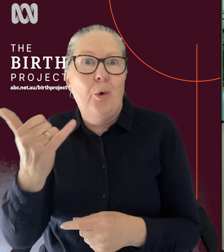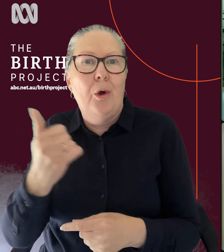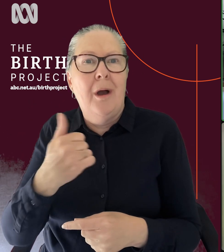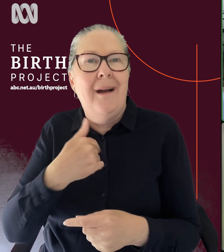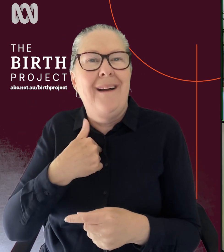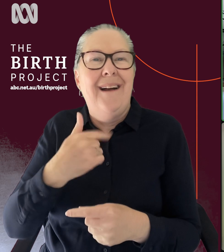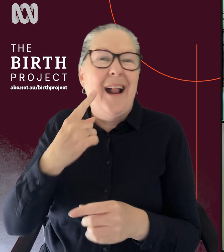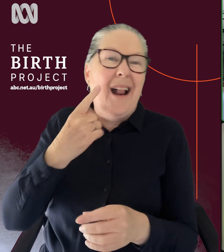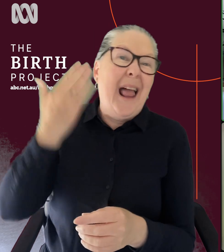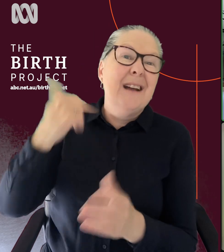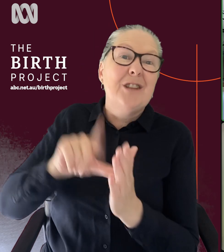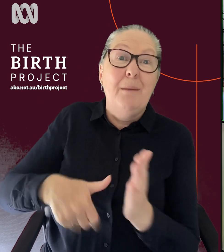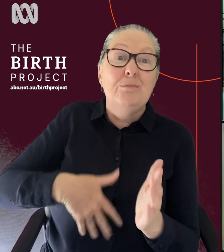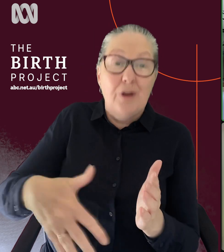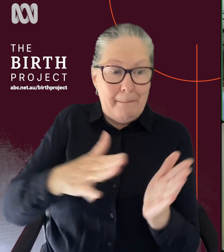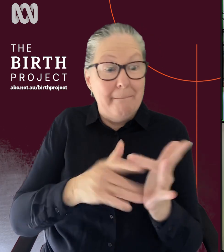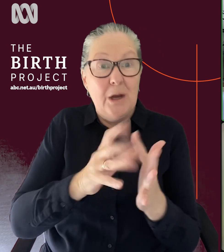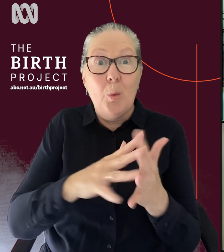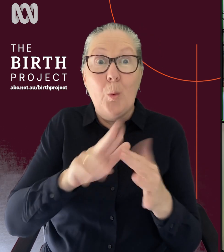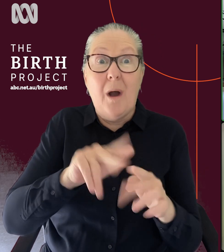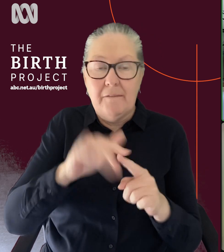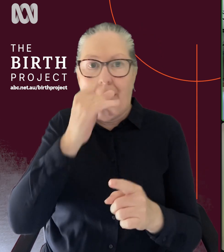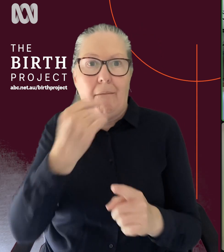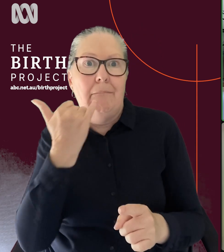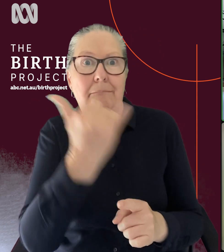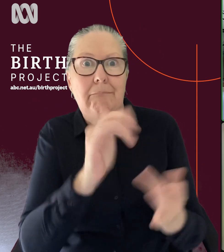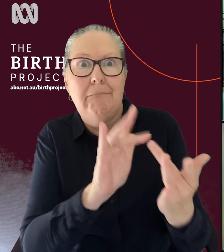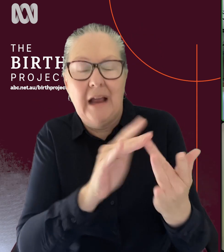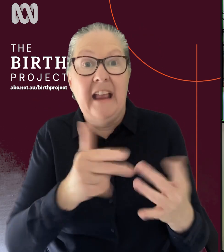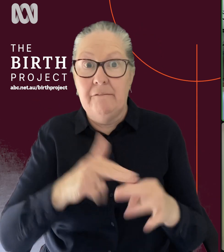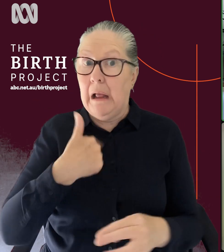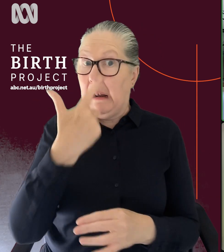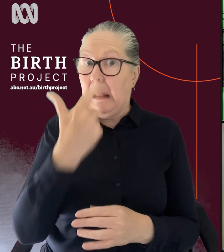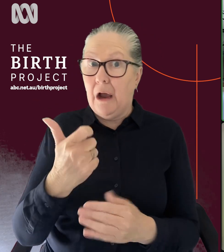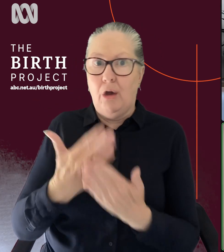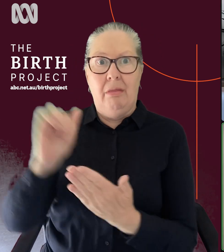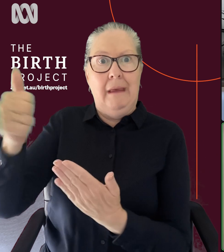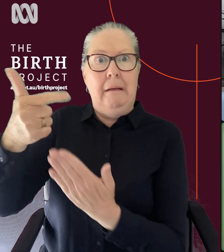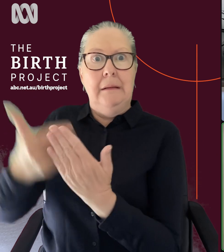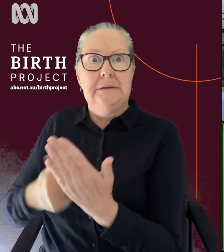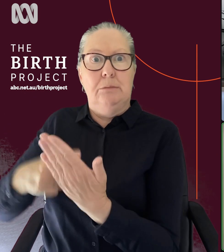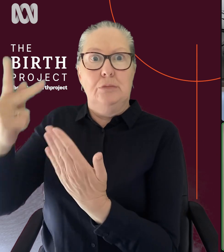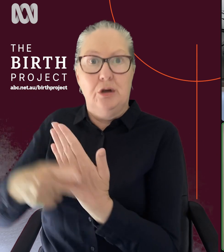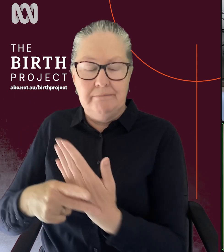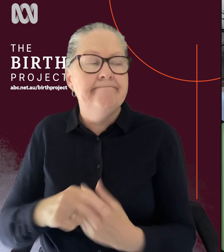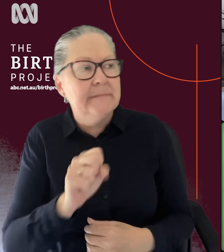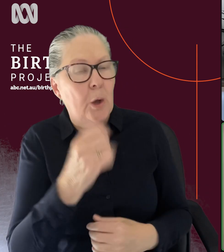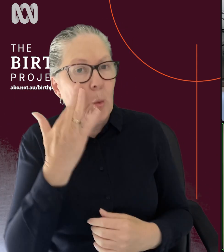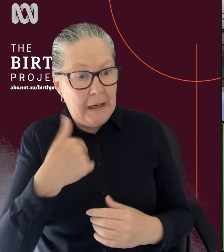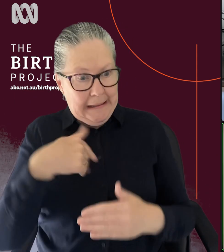had last time if you still got their number, if you were lucky enough to get on the program in the first place. Yeah, I think once you're in the system, it is easier